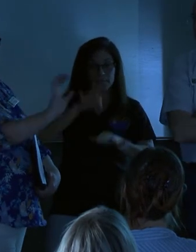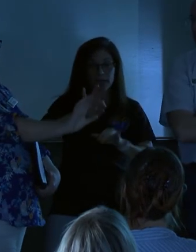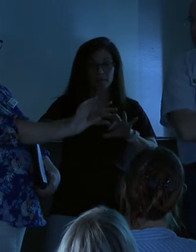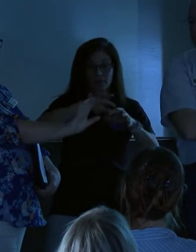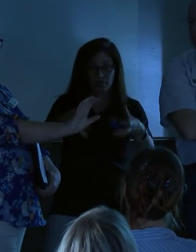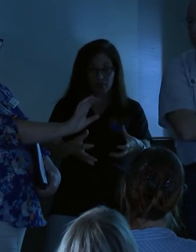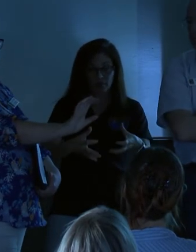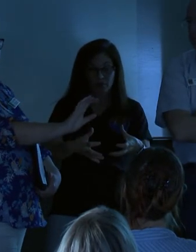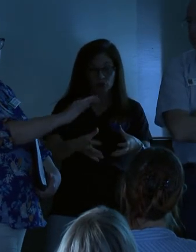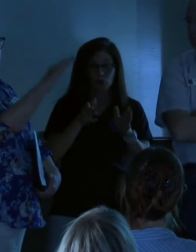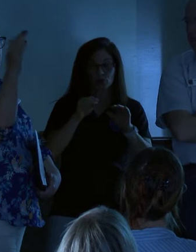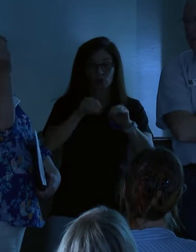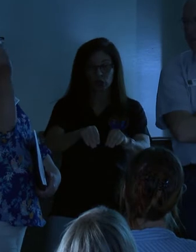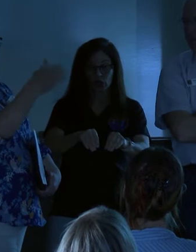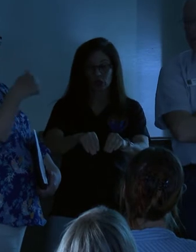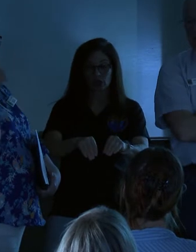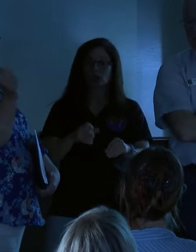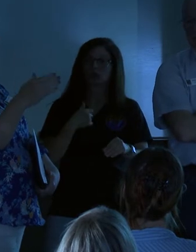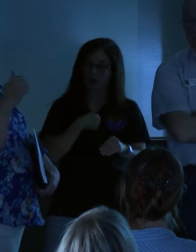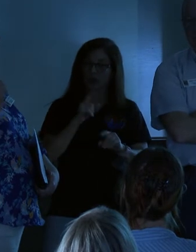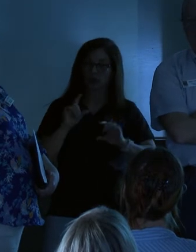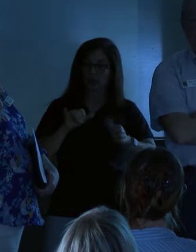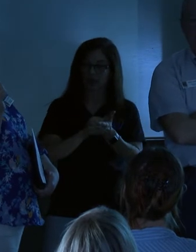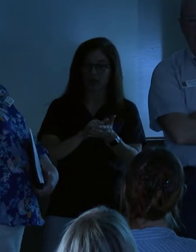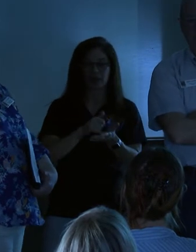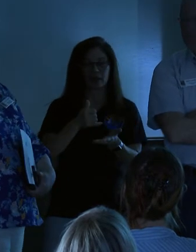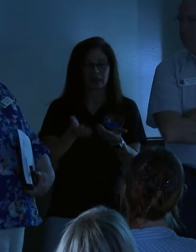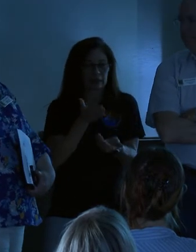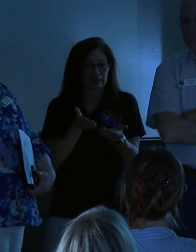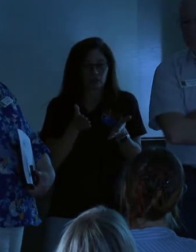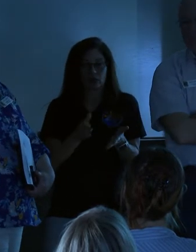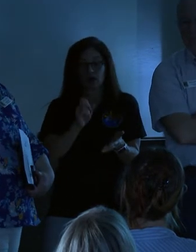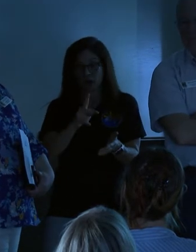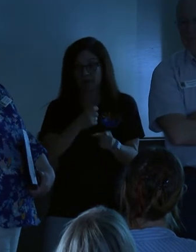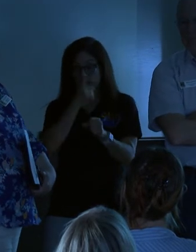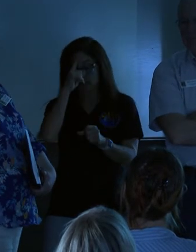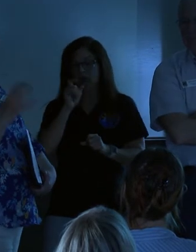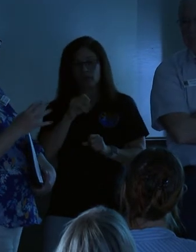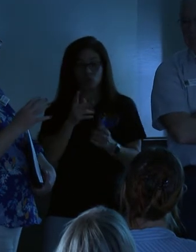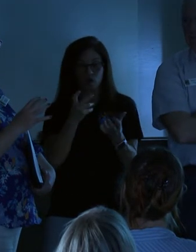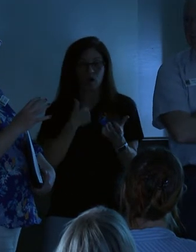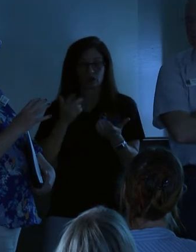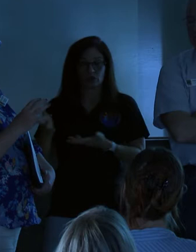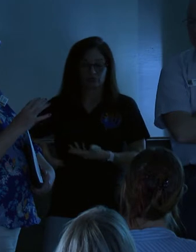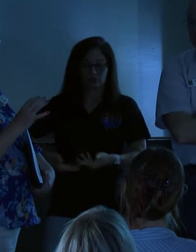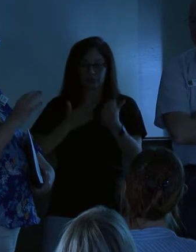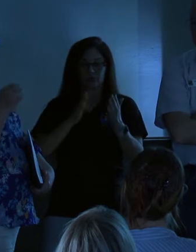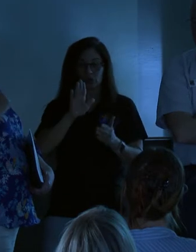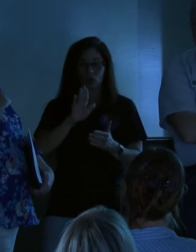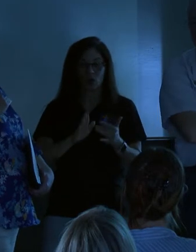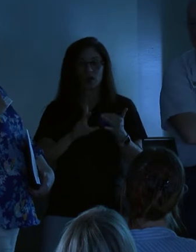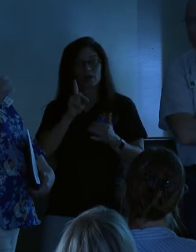debris that you put at the edge of your property so that we can do that in an efficient way. Does that make sense? So if you intend for us to haul off your debris,